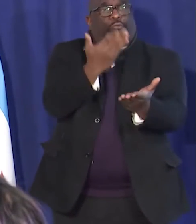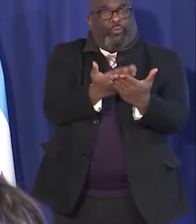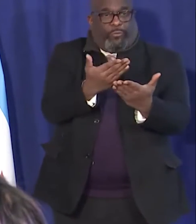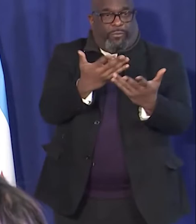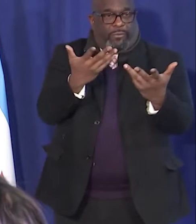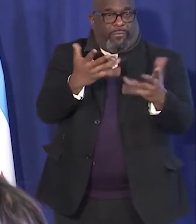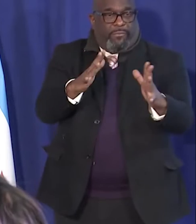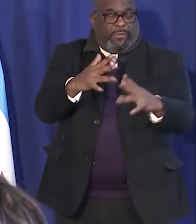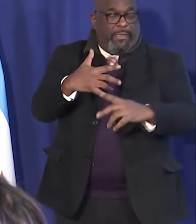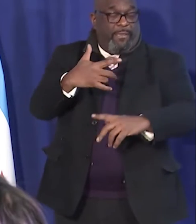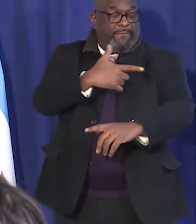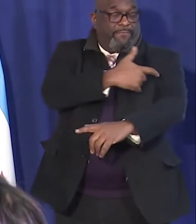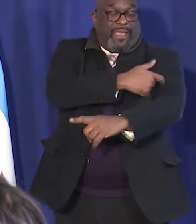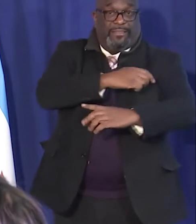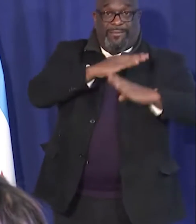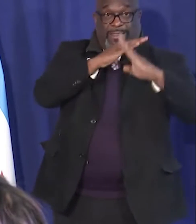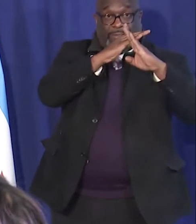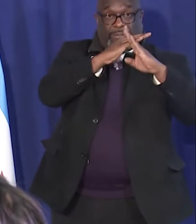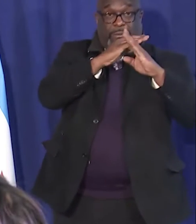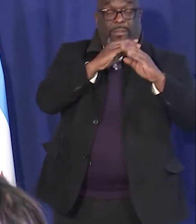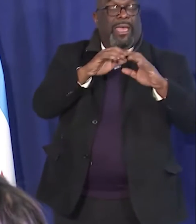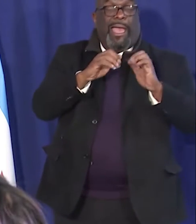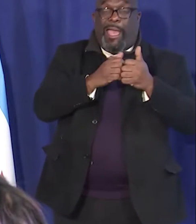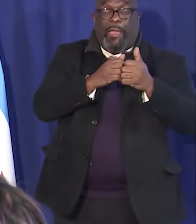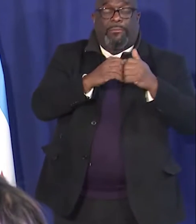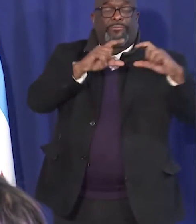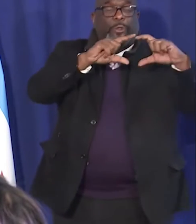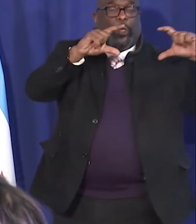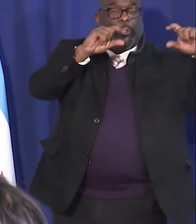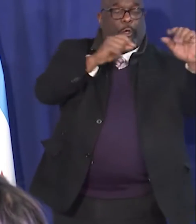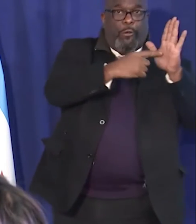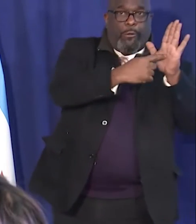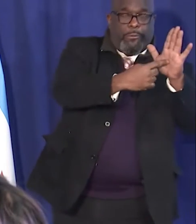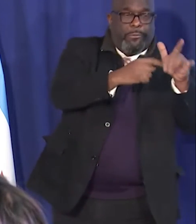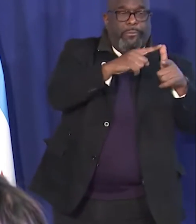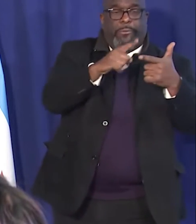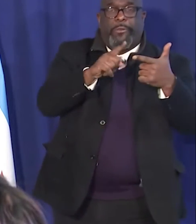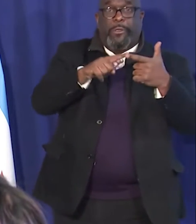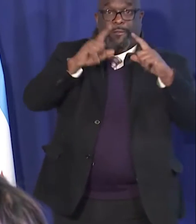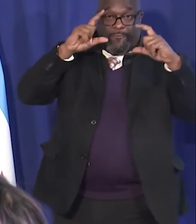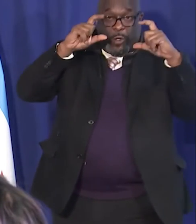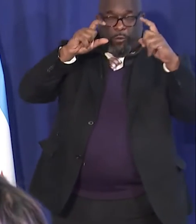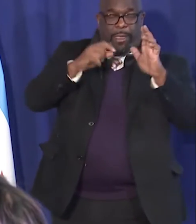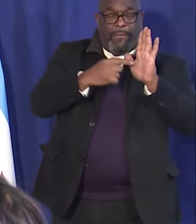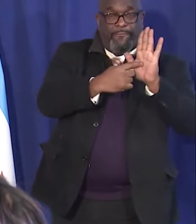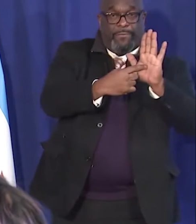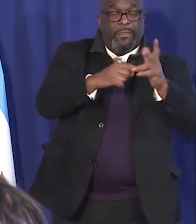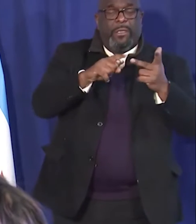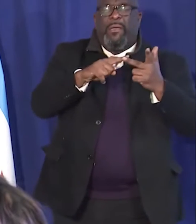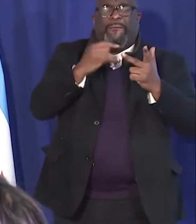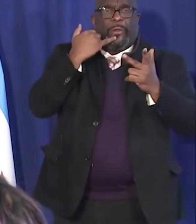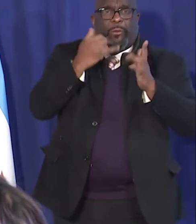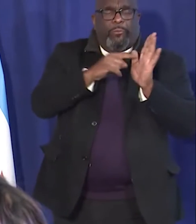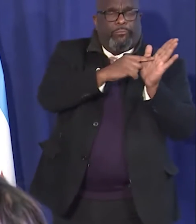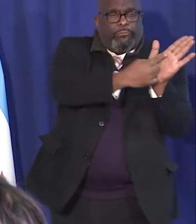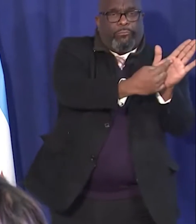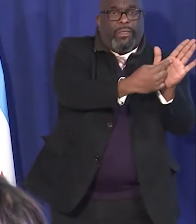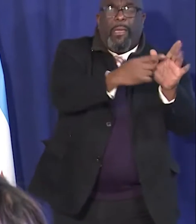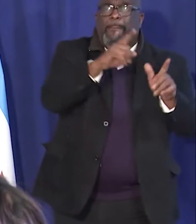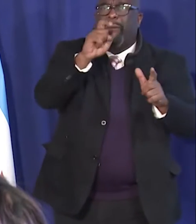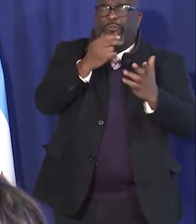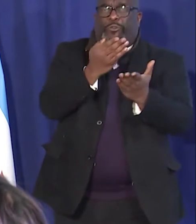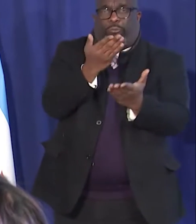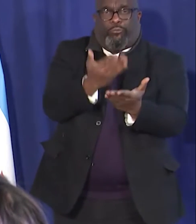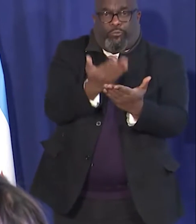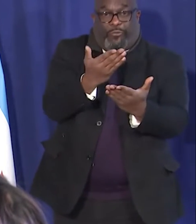vaccination, whether it's your actual card, whether it's a photograph, whether it's something on your phone, but you must show proof to